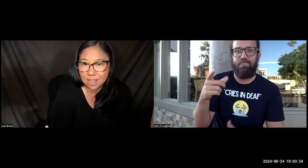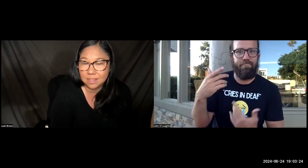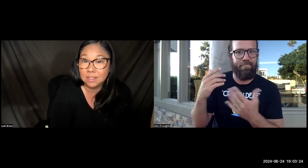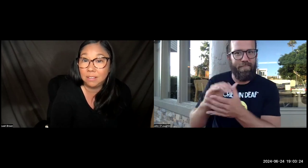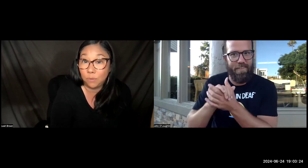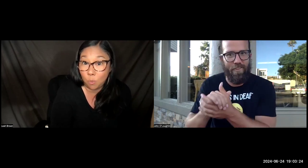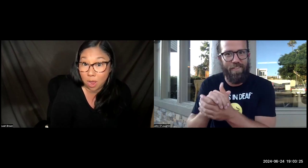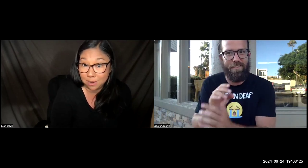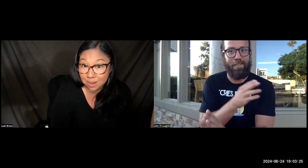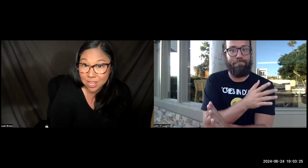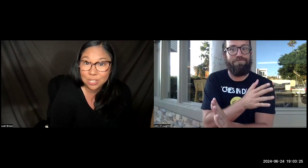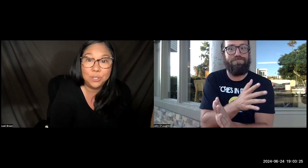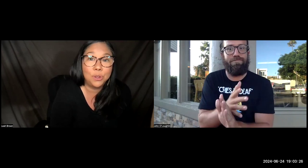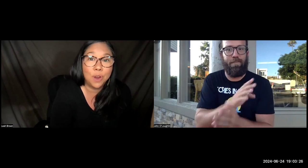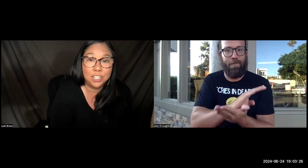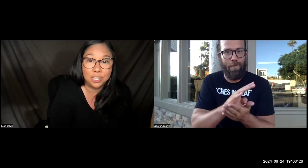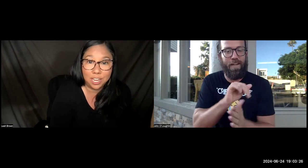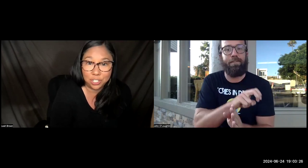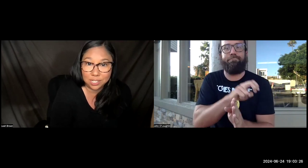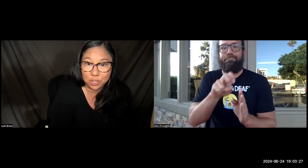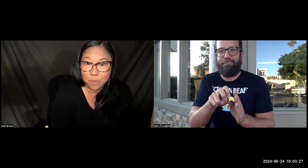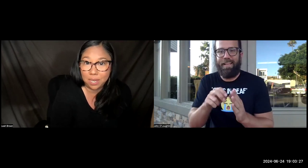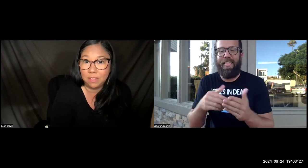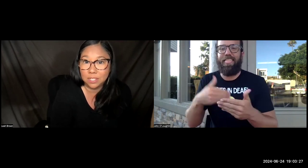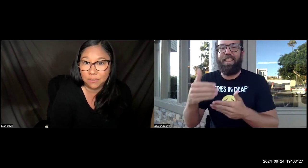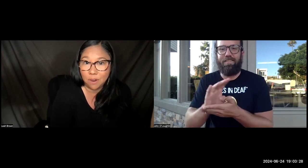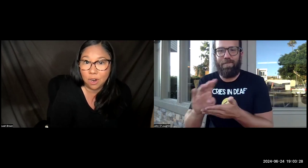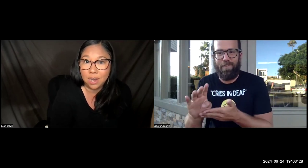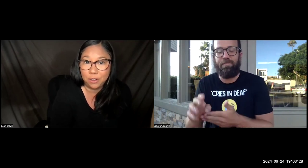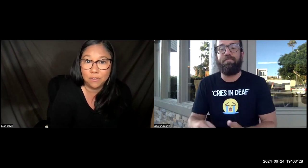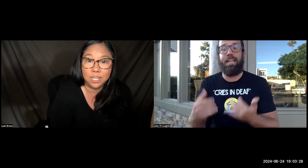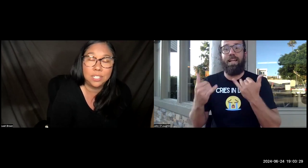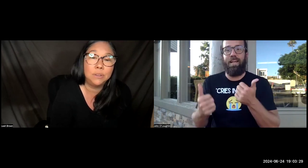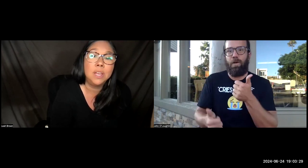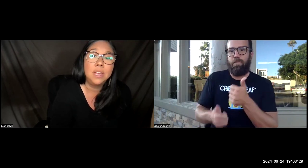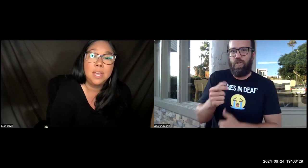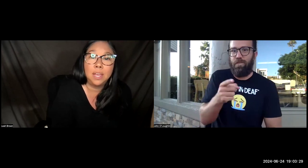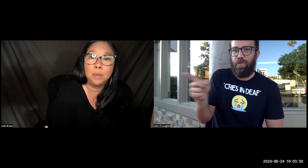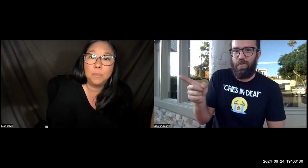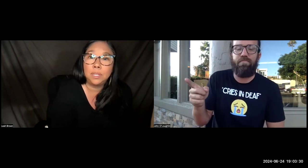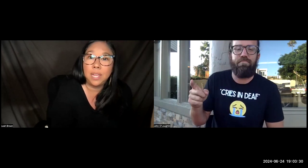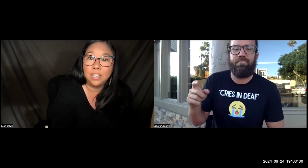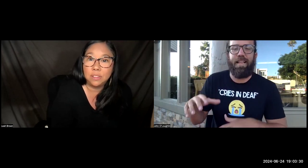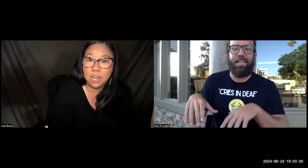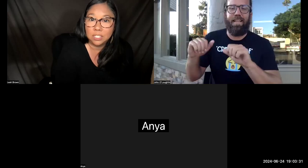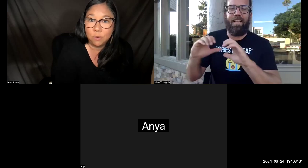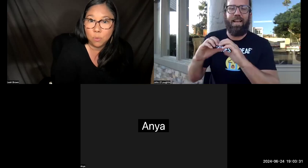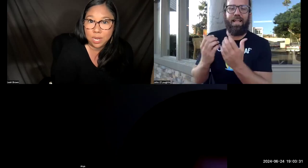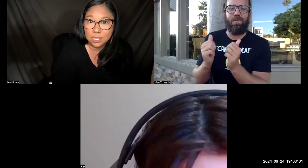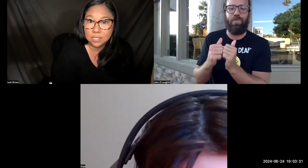ASL level one. So congratulations. You made it this far and now you're ready to, um, engage in the next four weeks.